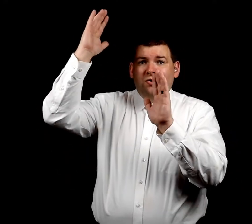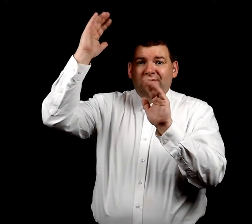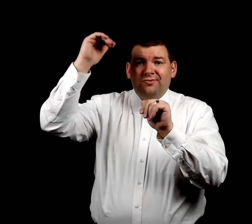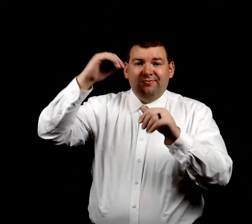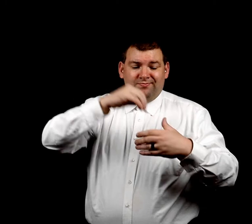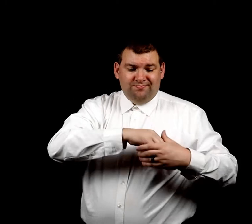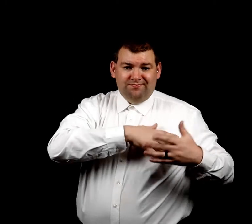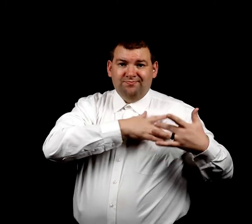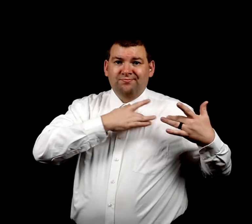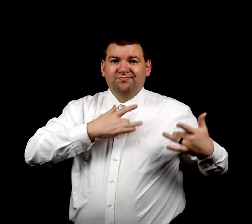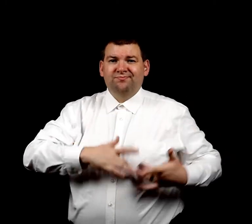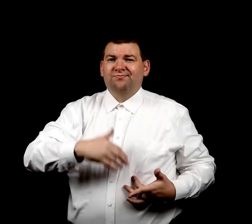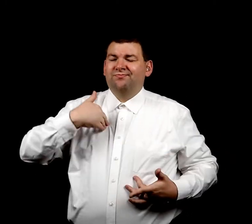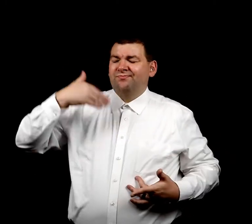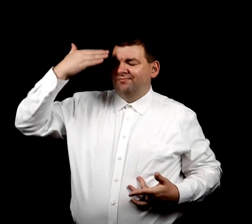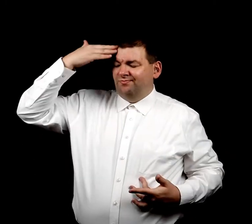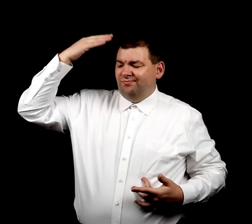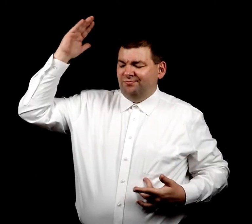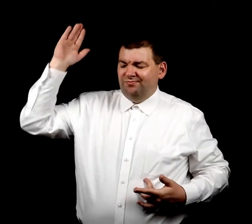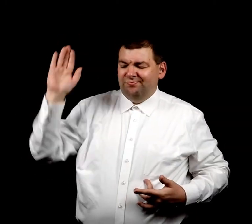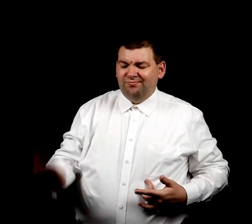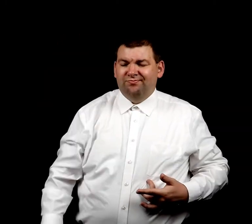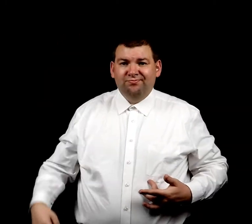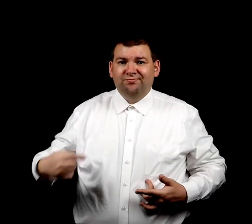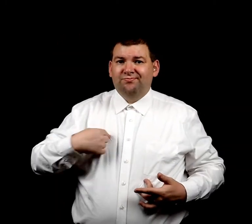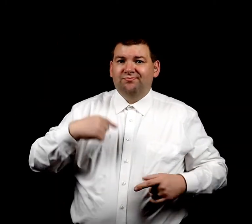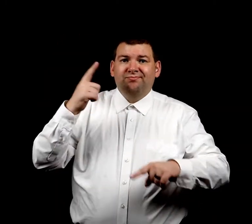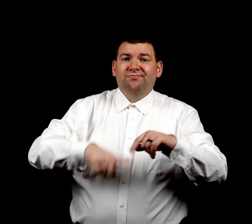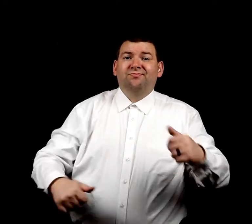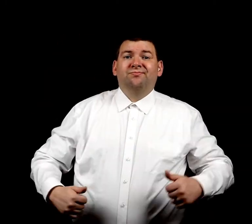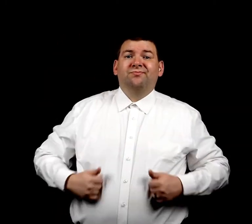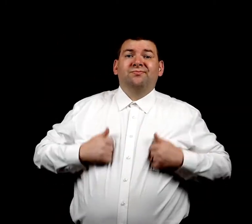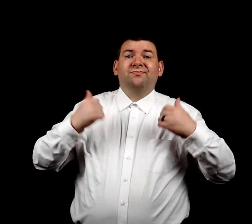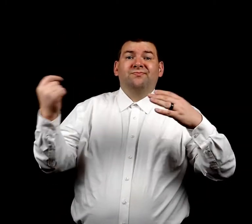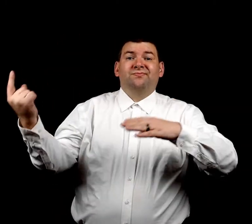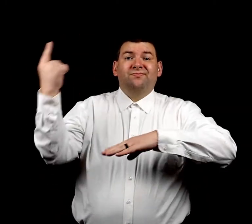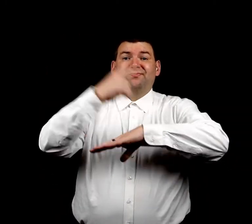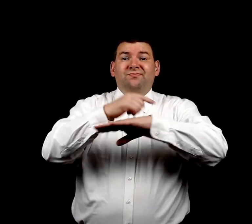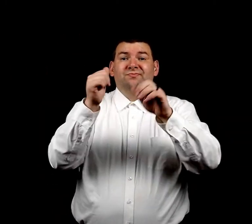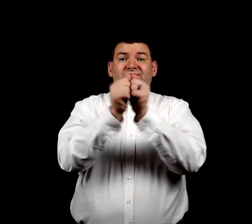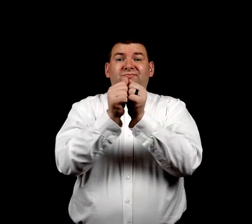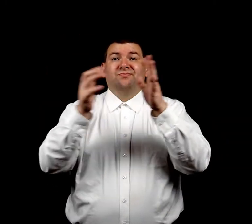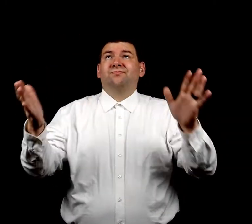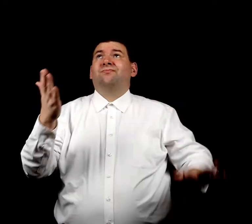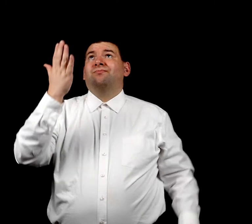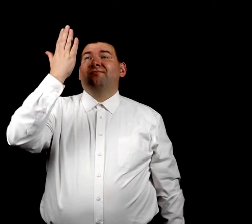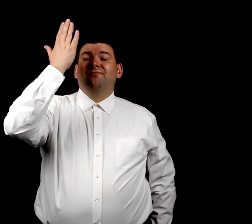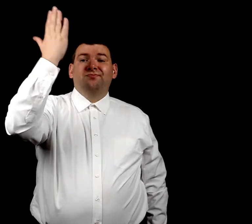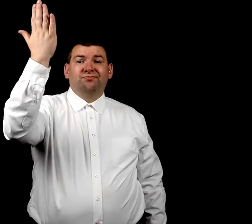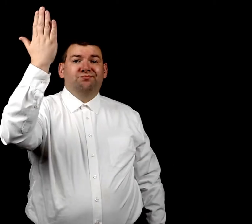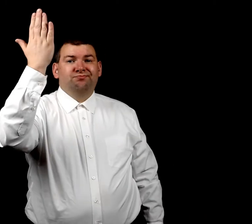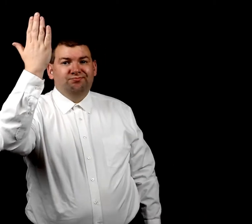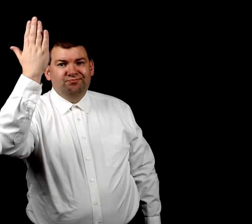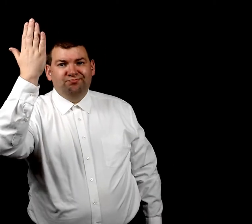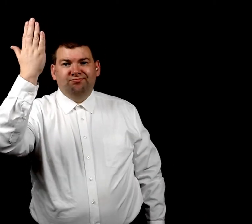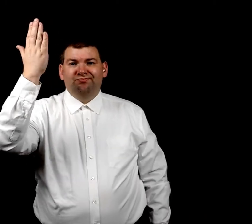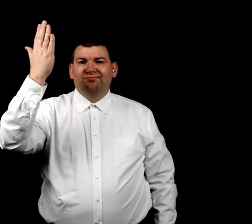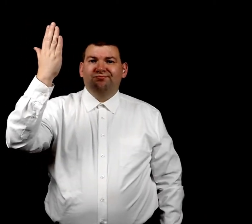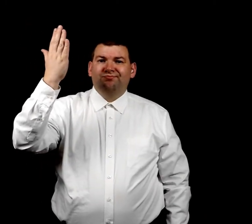hope in my heart I know I can't live a day without you